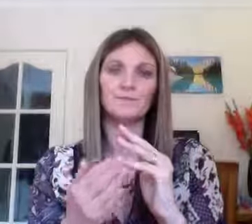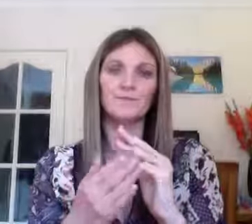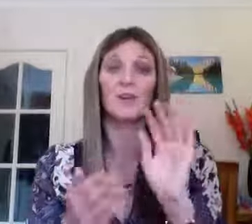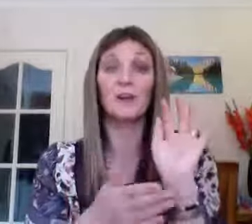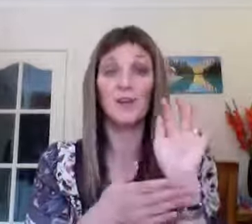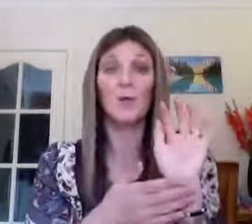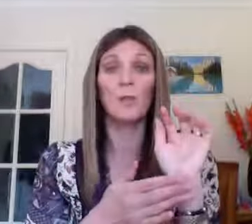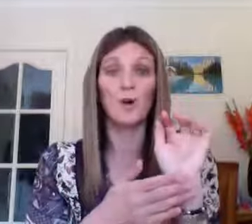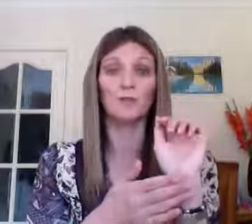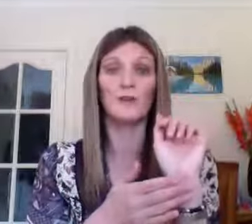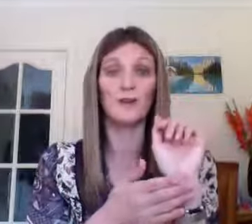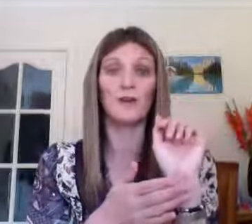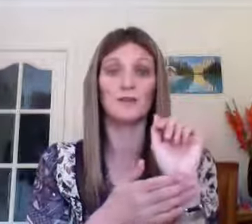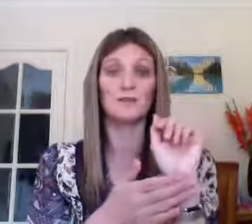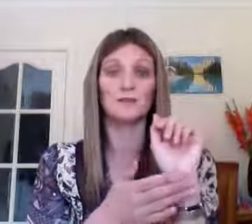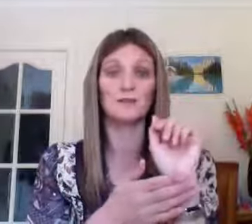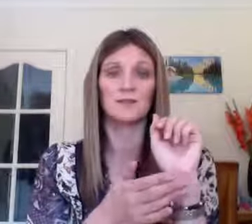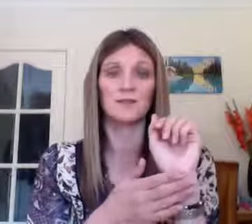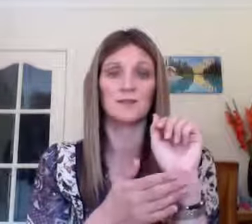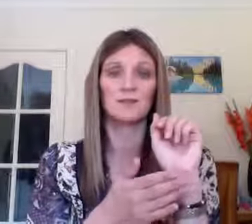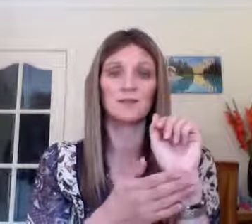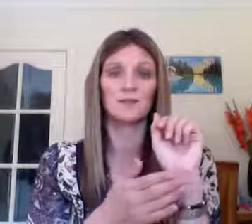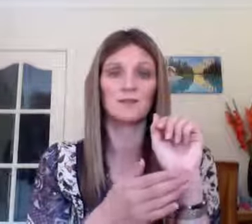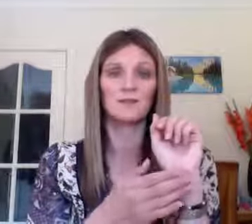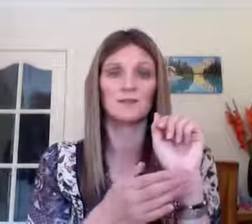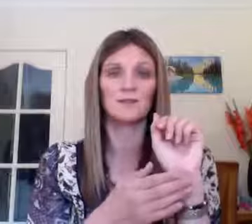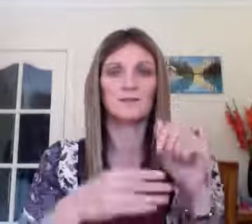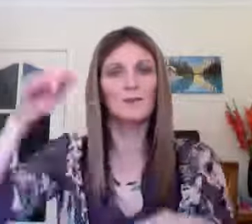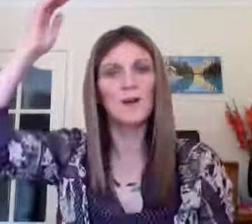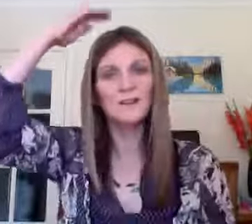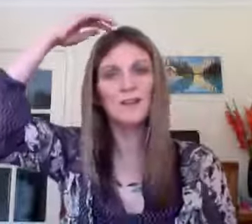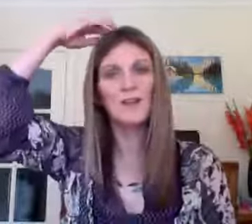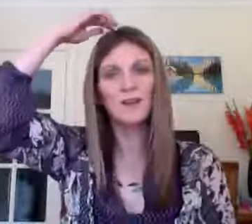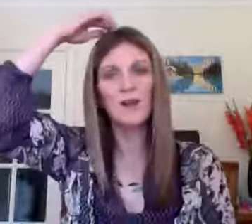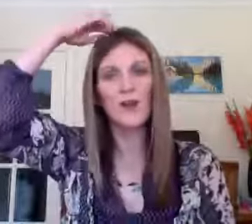I know I work really hard. So why is there never enough?